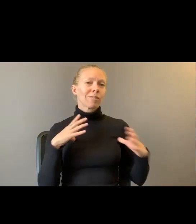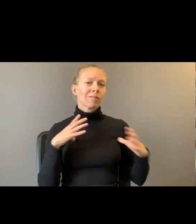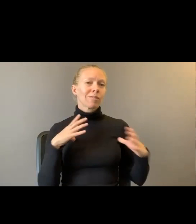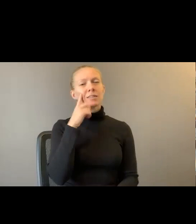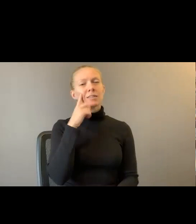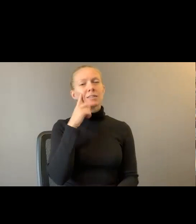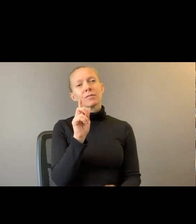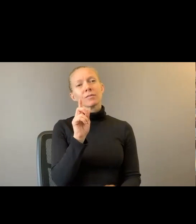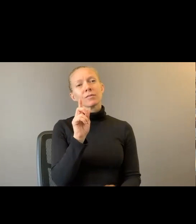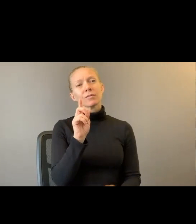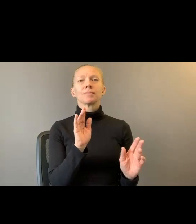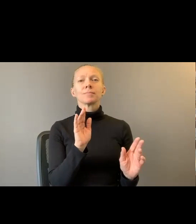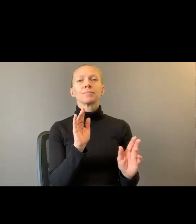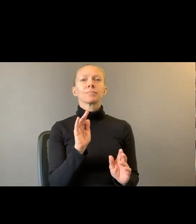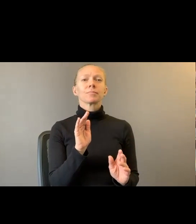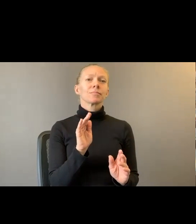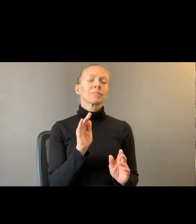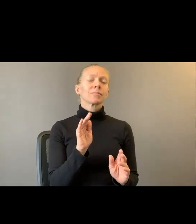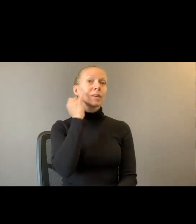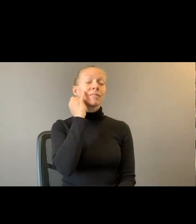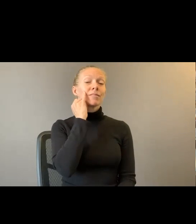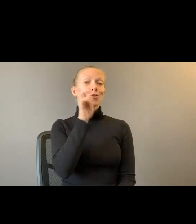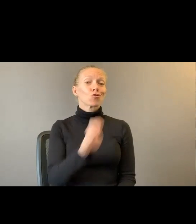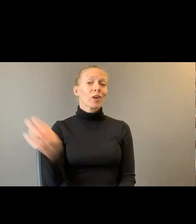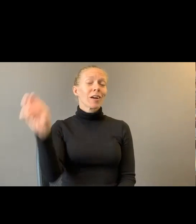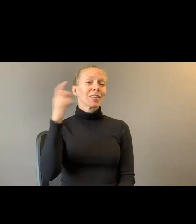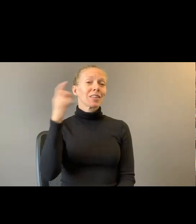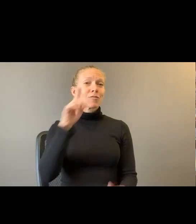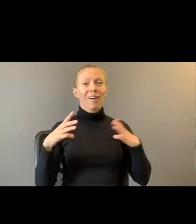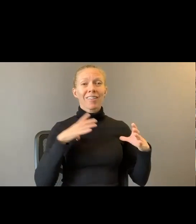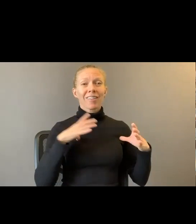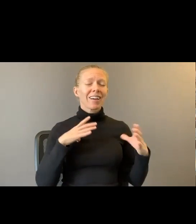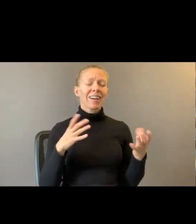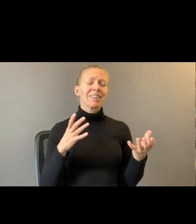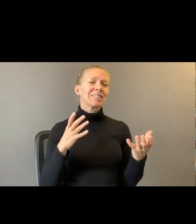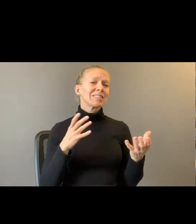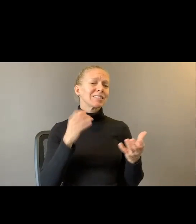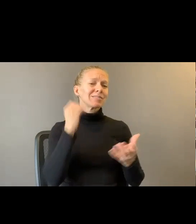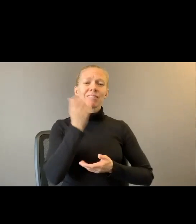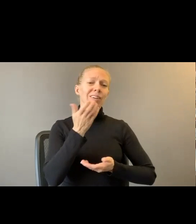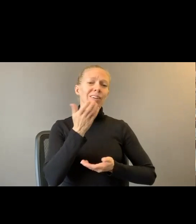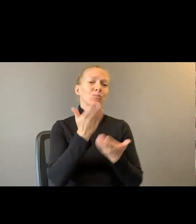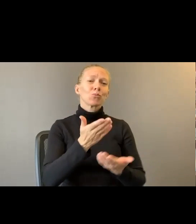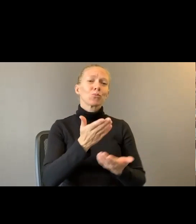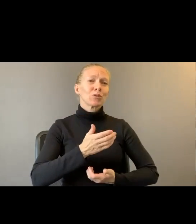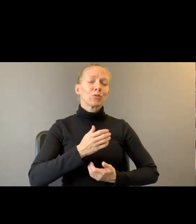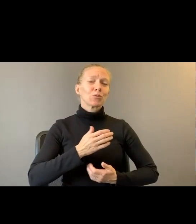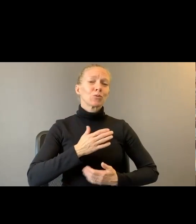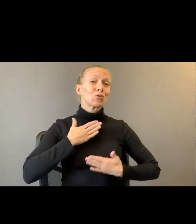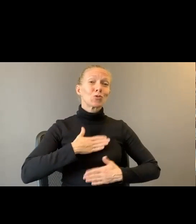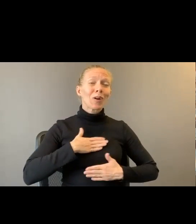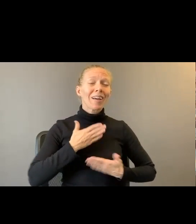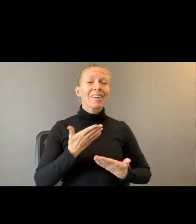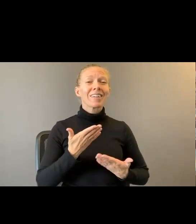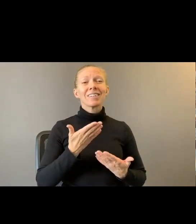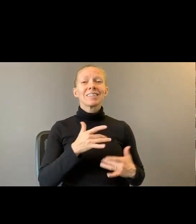them tons of joy. The best thing about traveling home is the home is not necessarily the holiday. It's rush of things. So I